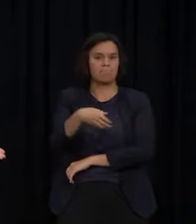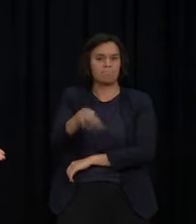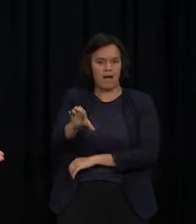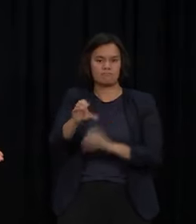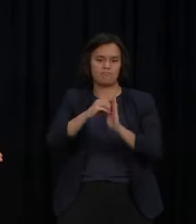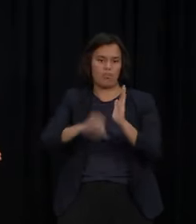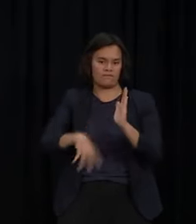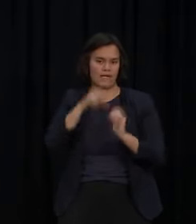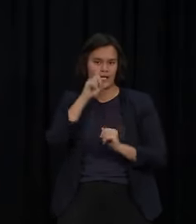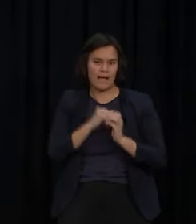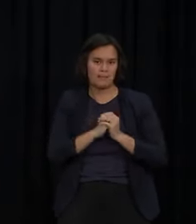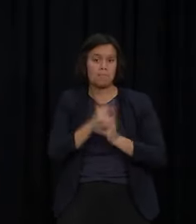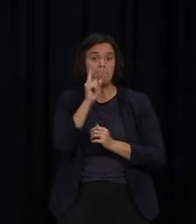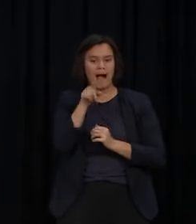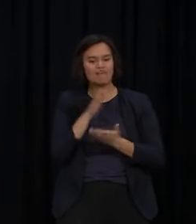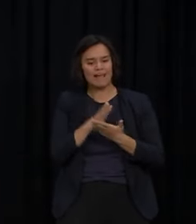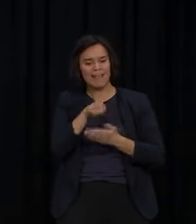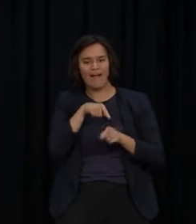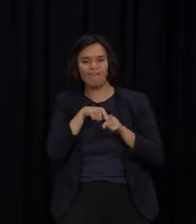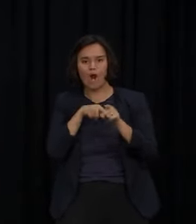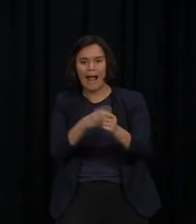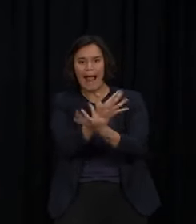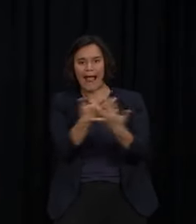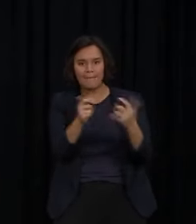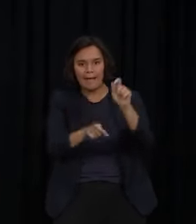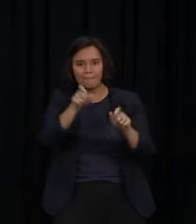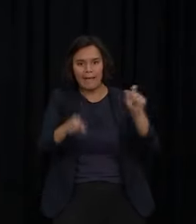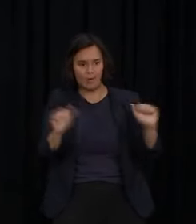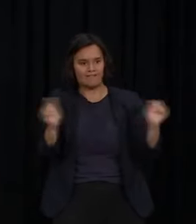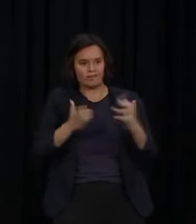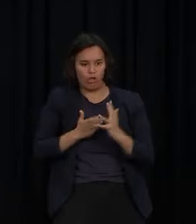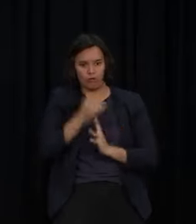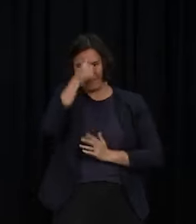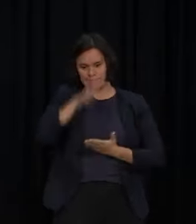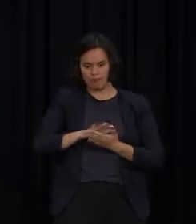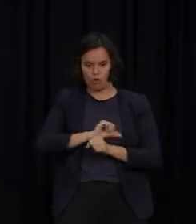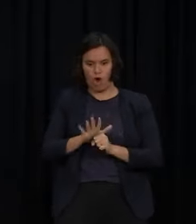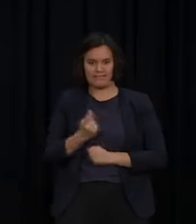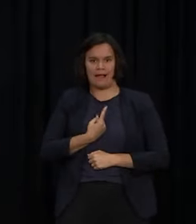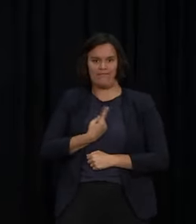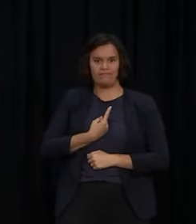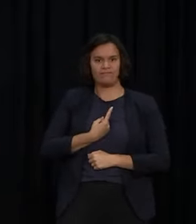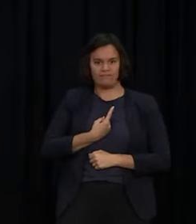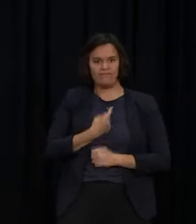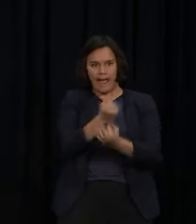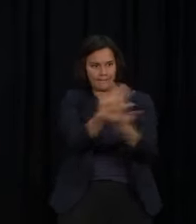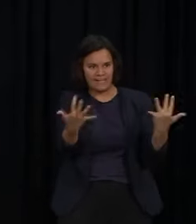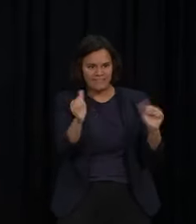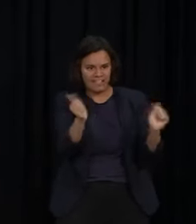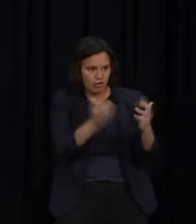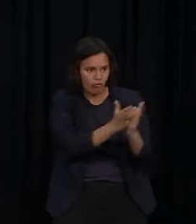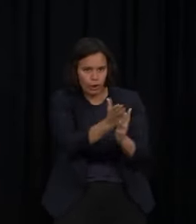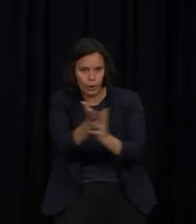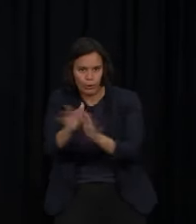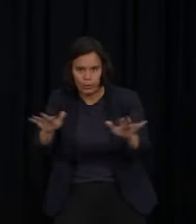everyone would have had. So that's um that's one of the factors that we'll be taking into account but broad changes to our settings